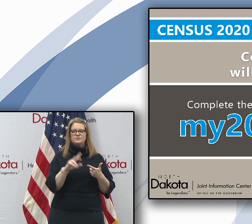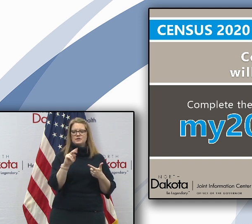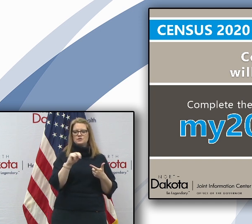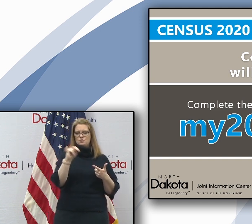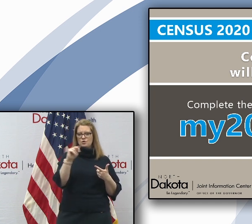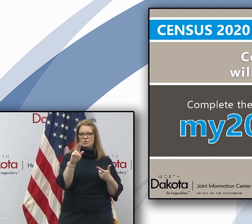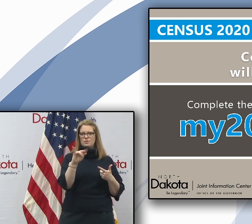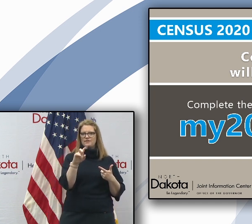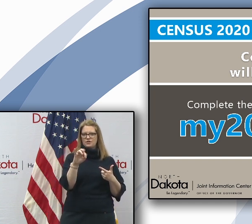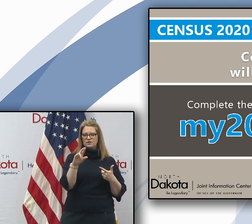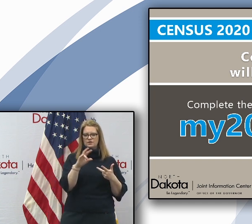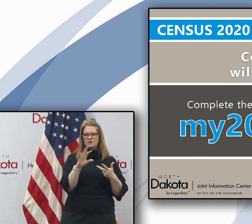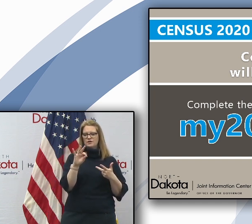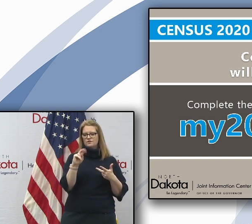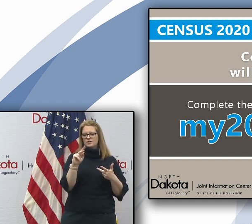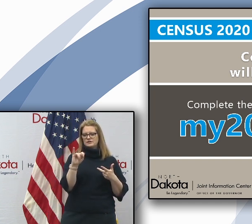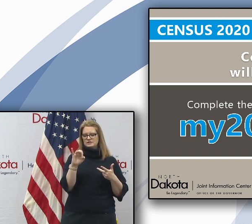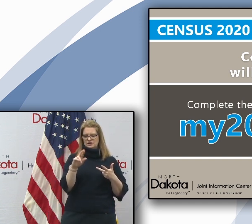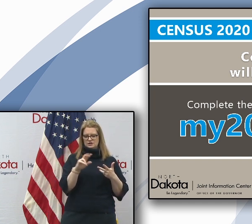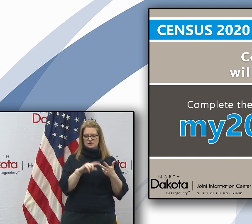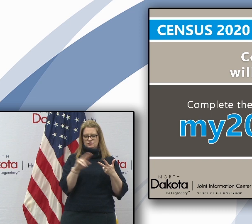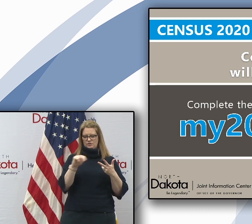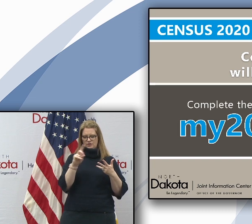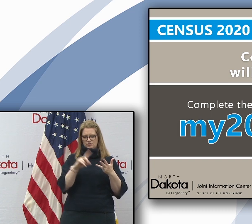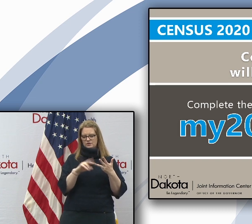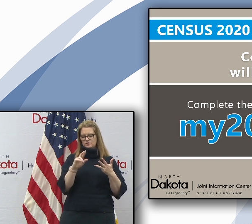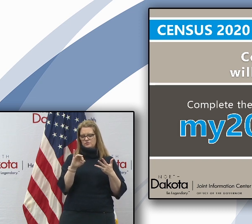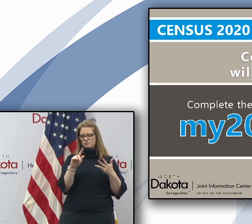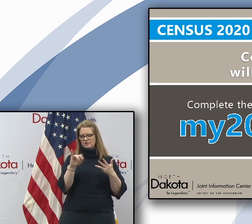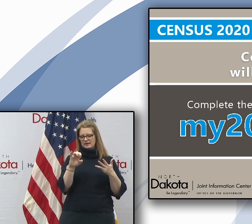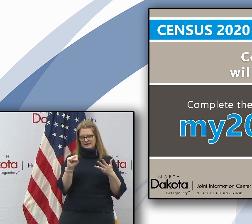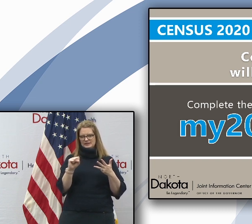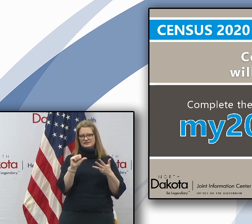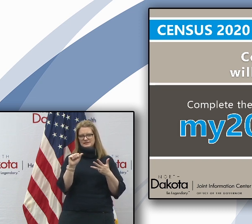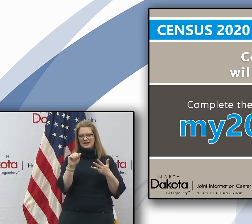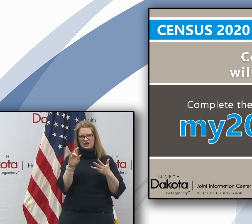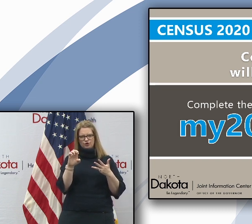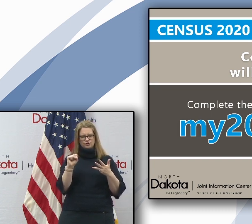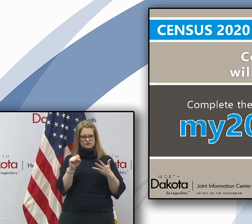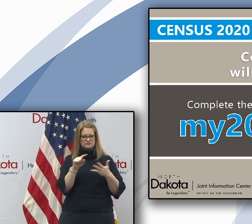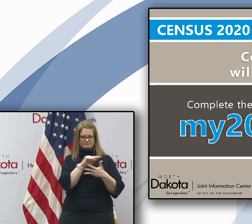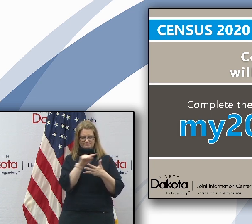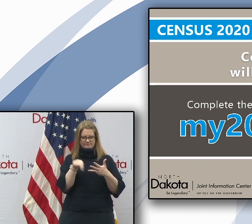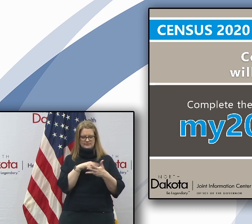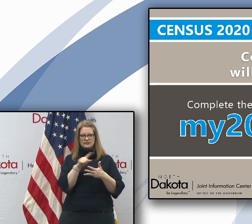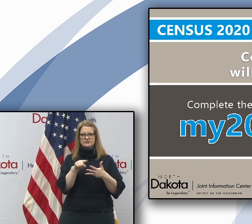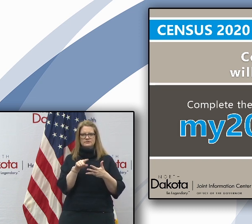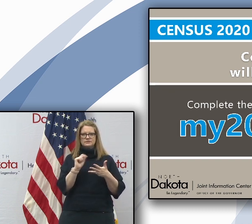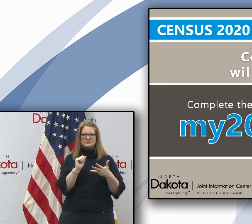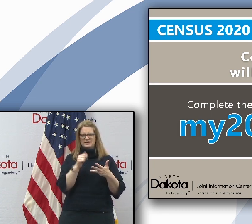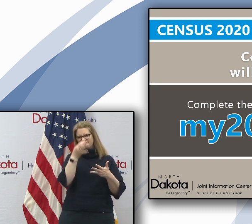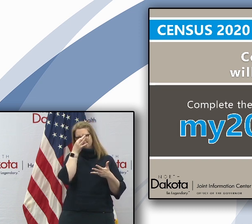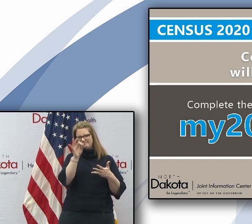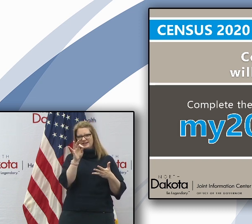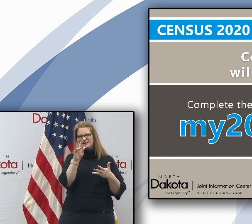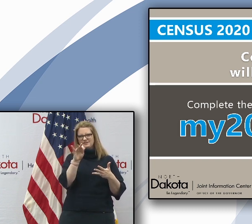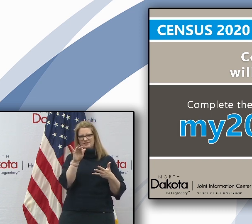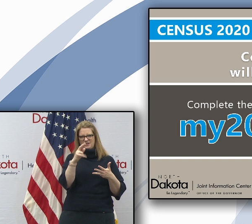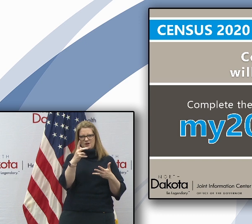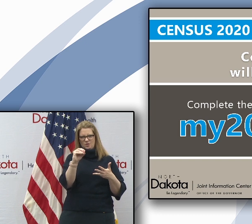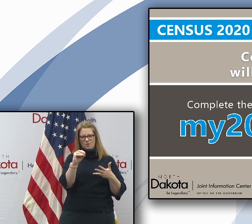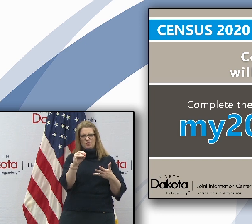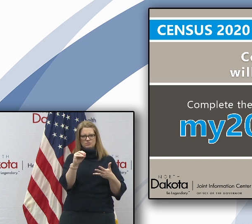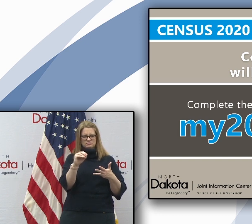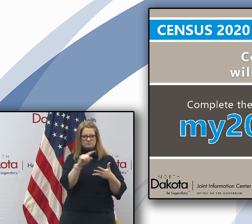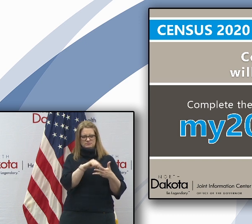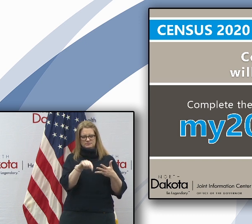River, uh, Frontier North Dakota and Riley's Acres, three locations, uh, that are in the extraterritorial zone of Fargo, uh, are